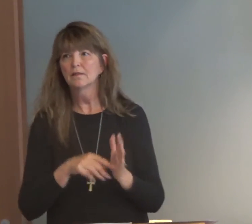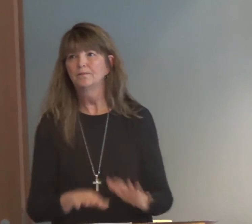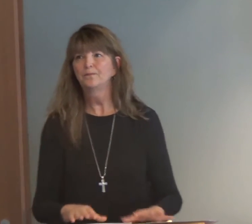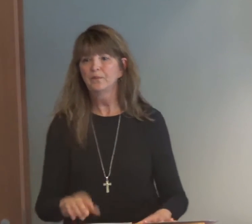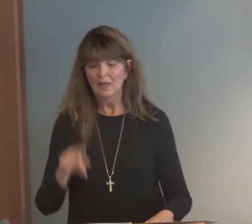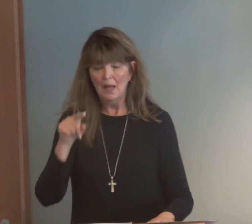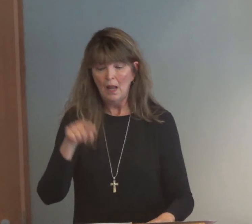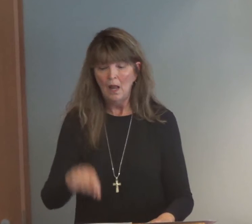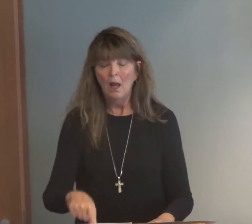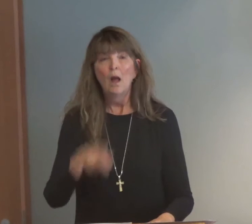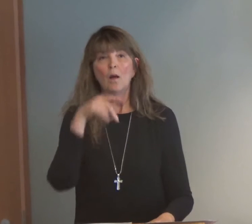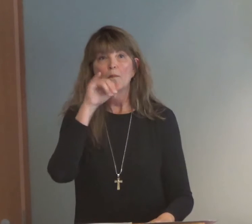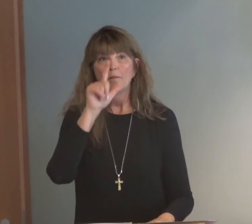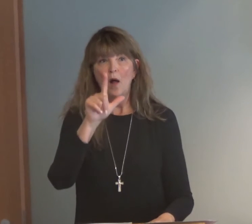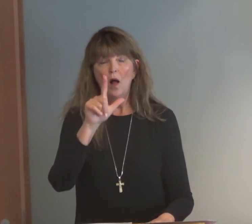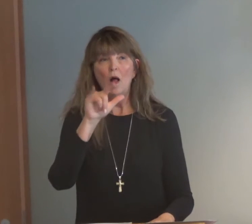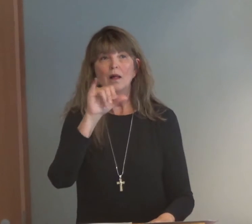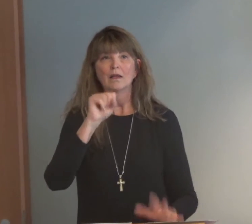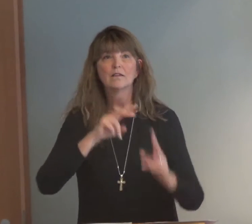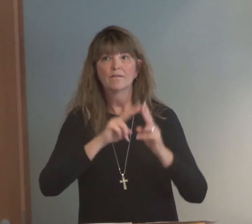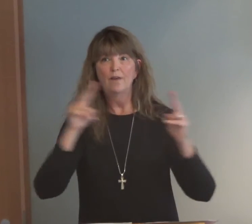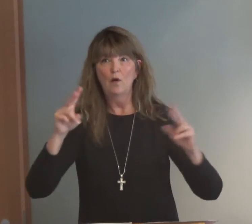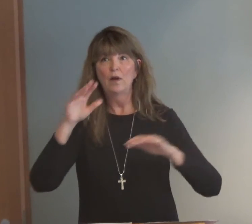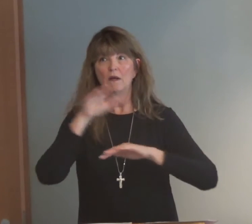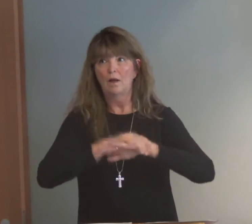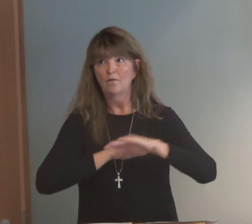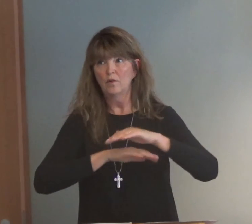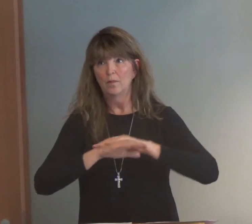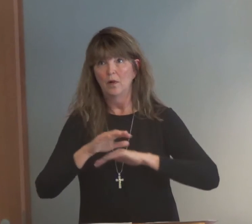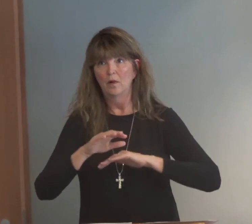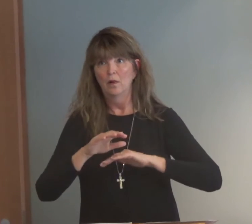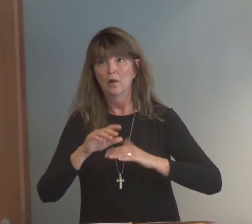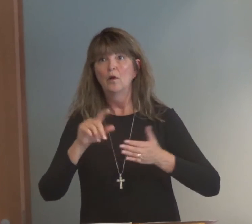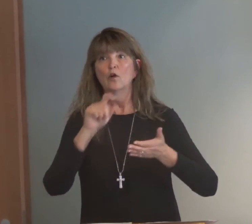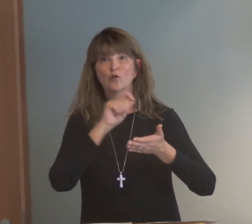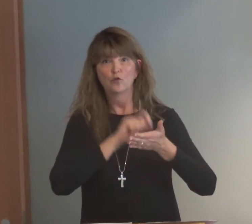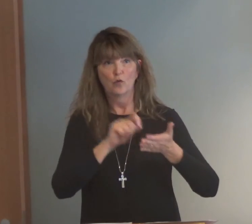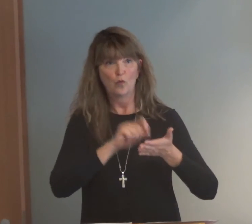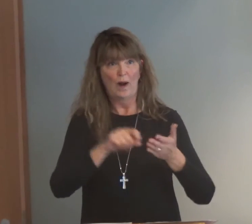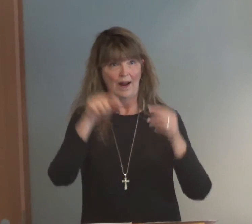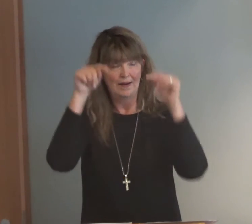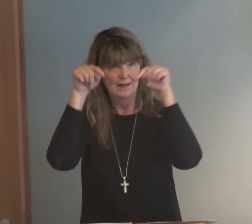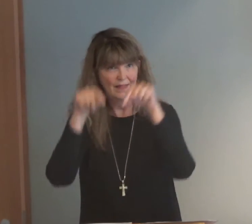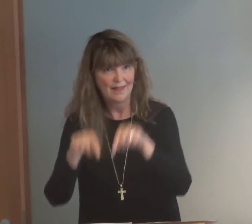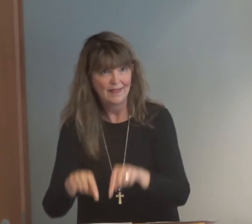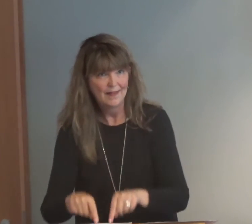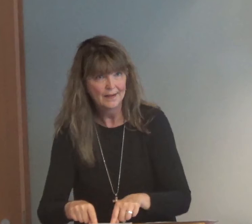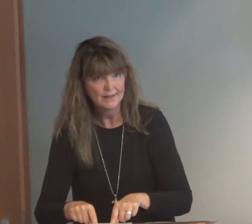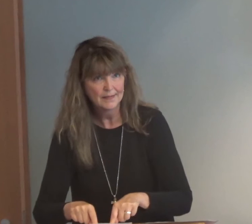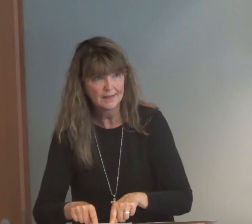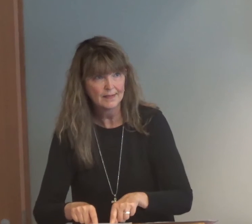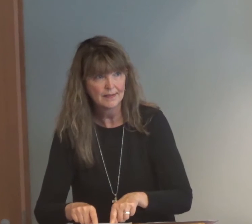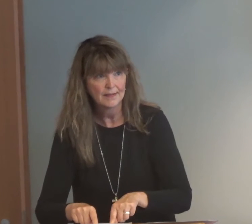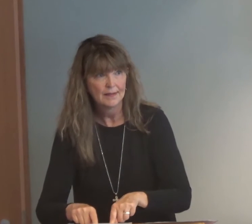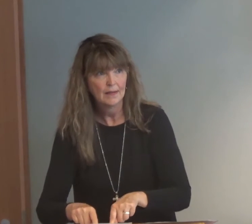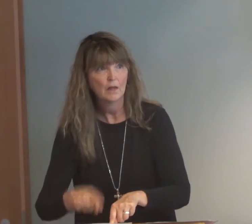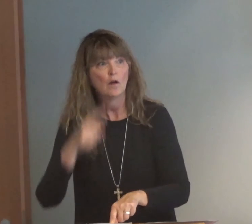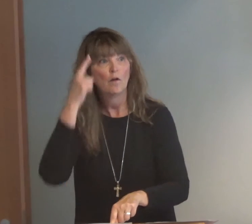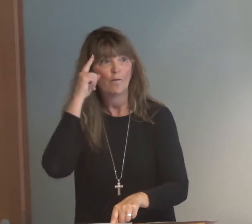And I think it's important that he wants you to know this, and I want you to know this, that Paul is very, very comfortable writing these verses